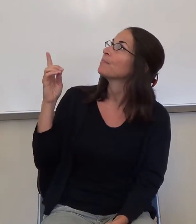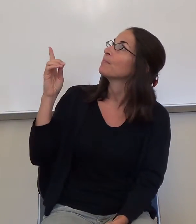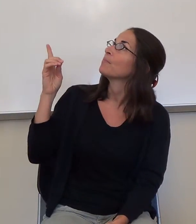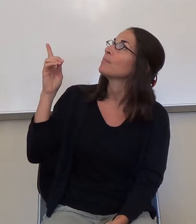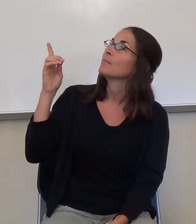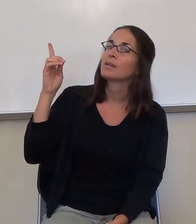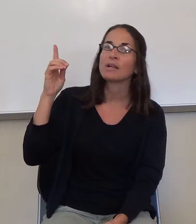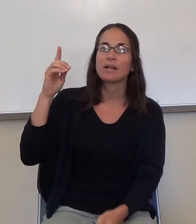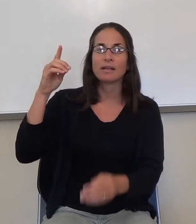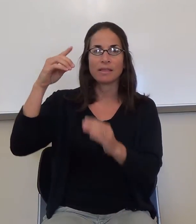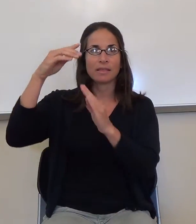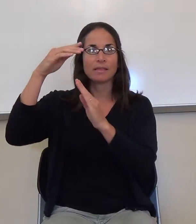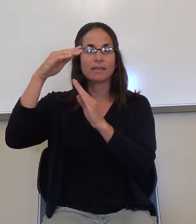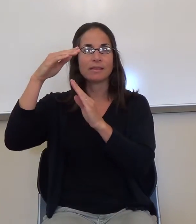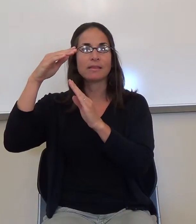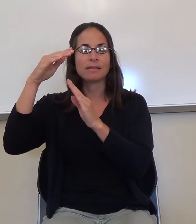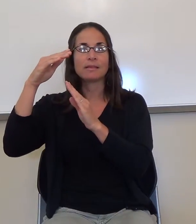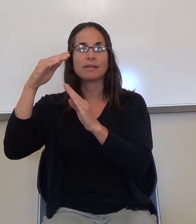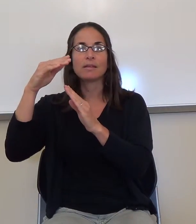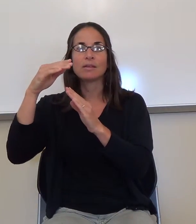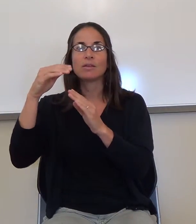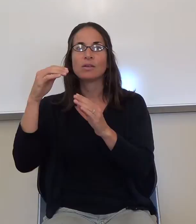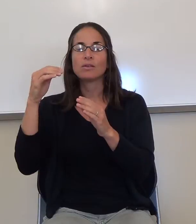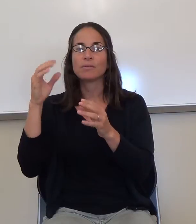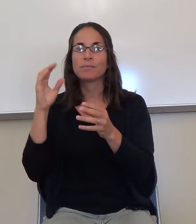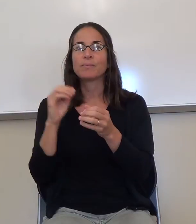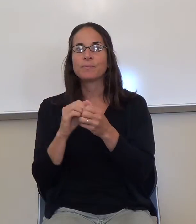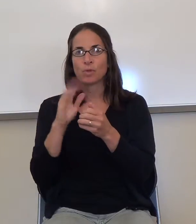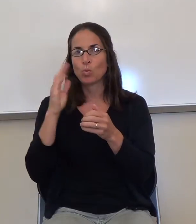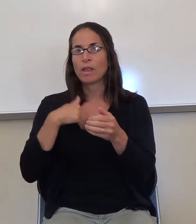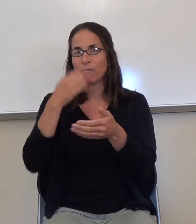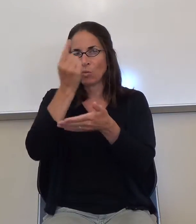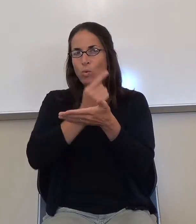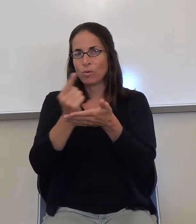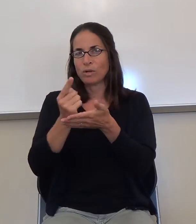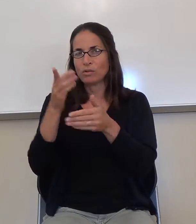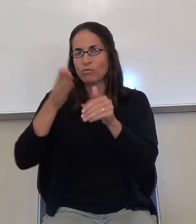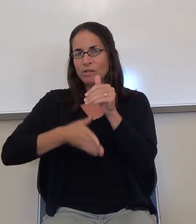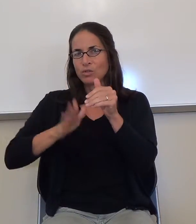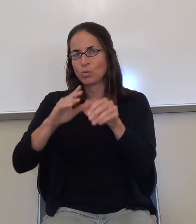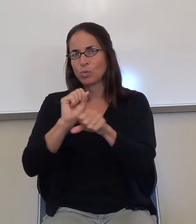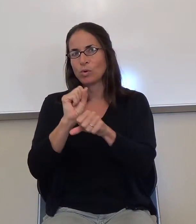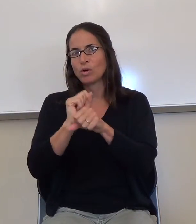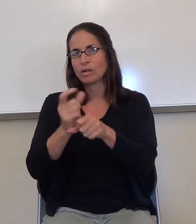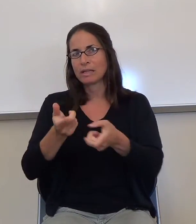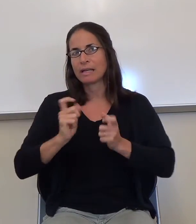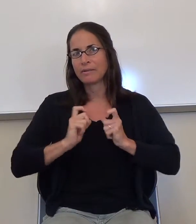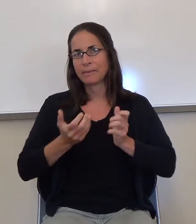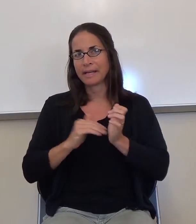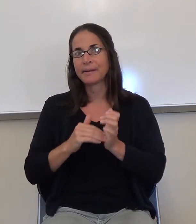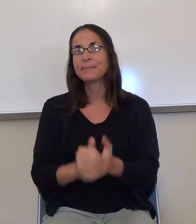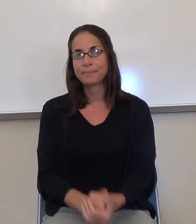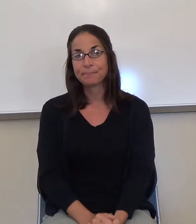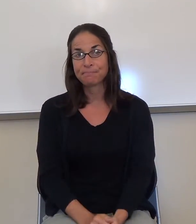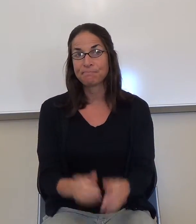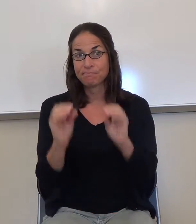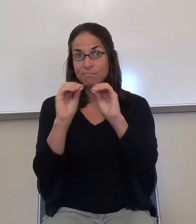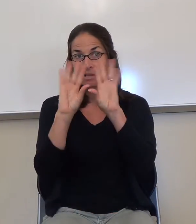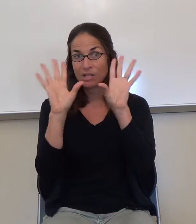and then one week, and then one more week to get it done and bring it back. Okay, does that make sense? This way I